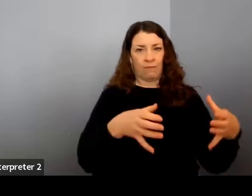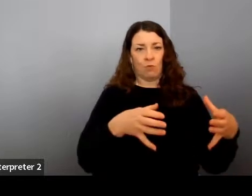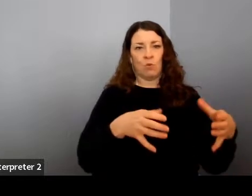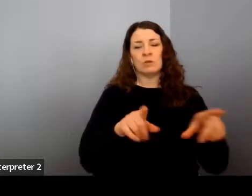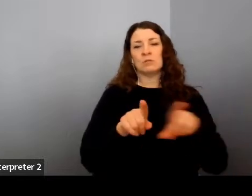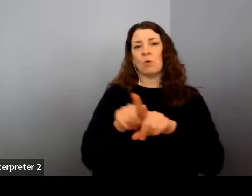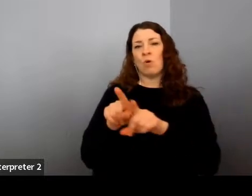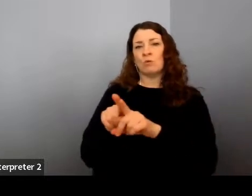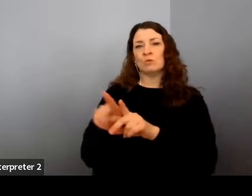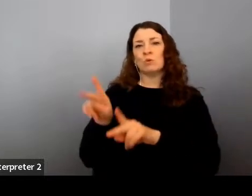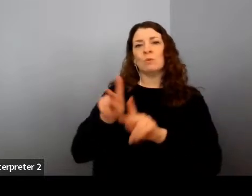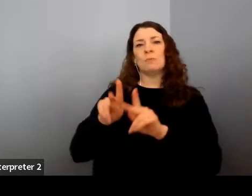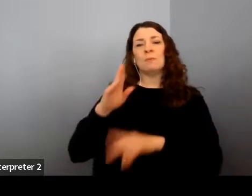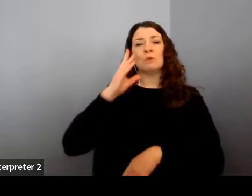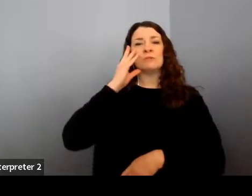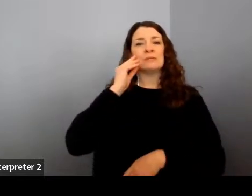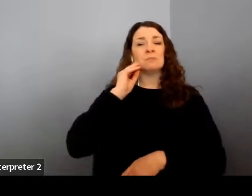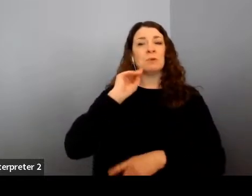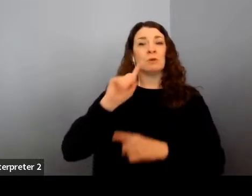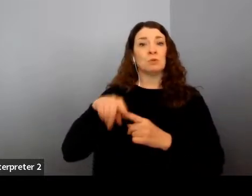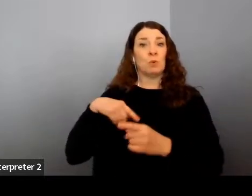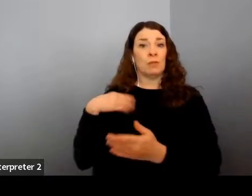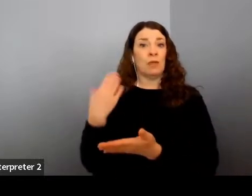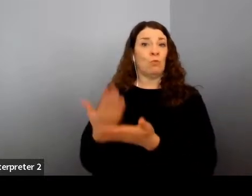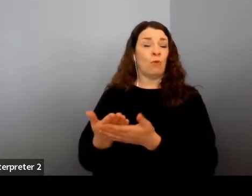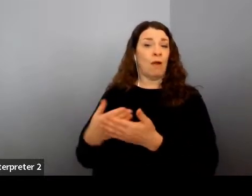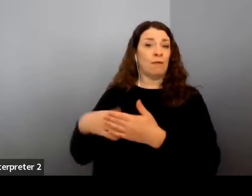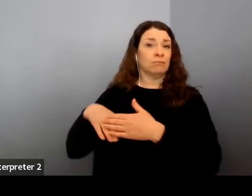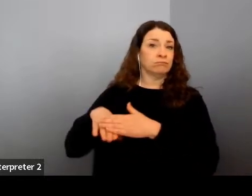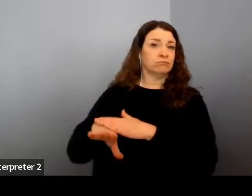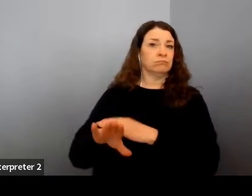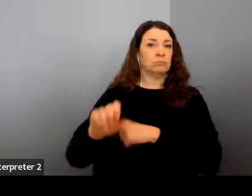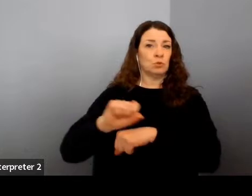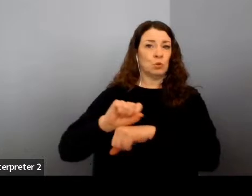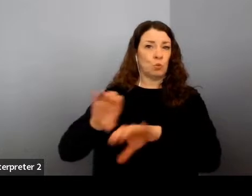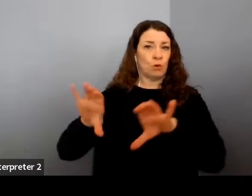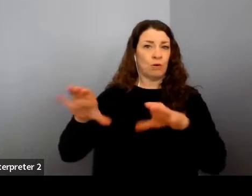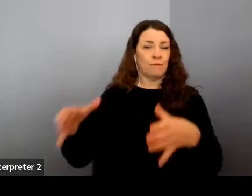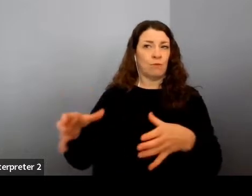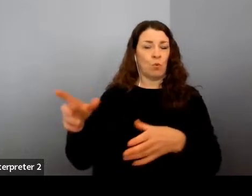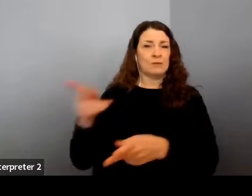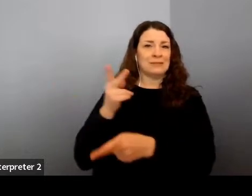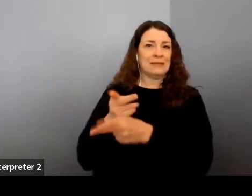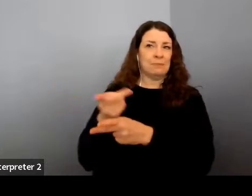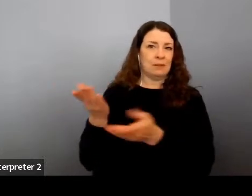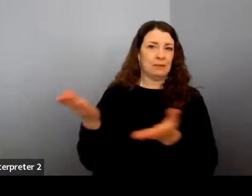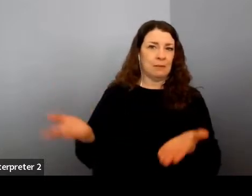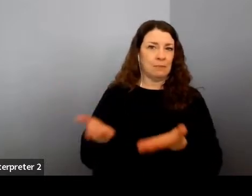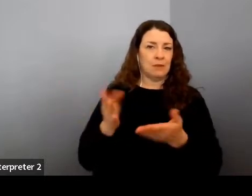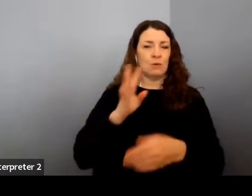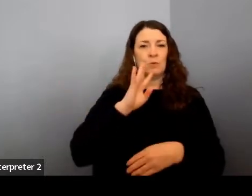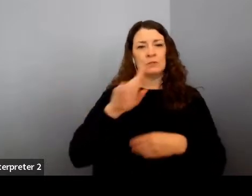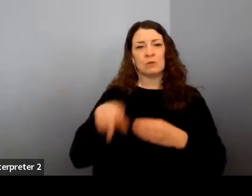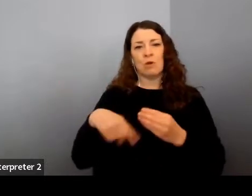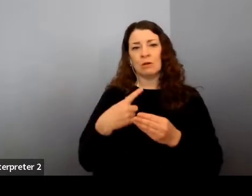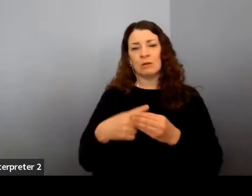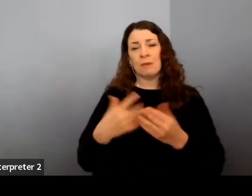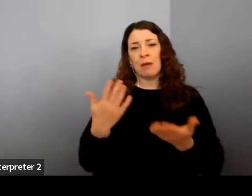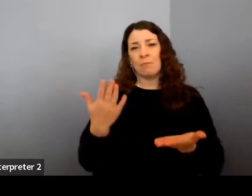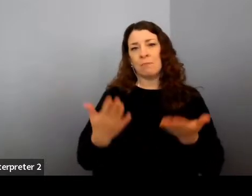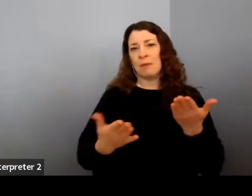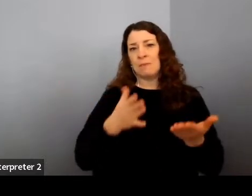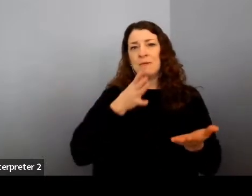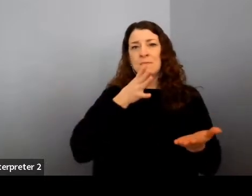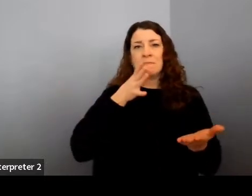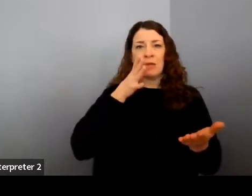experience once they're here and keeping them, you know, in the workforce. And we talked about some of the themes, whether it's balancing parenthood in some cases,